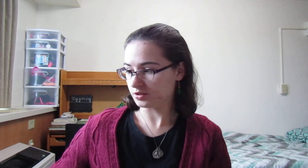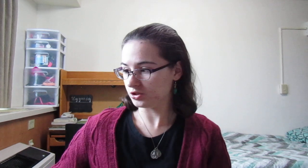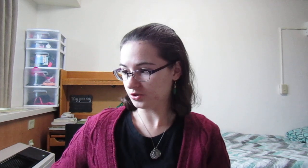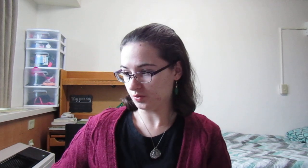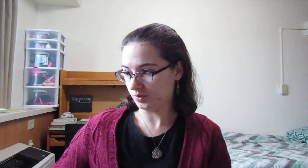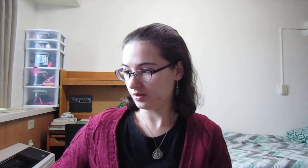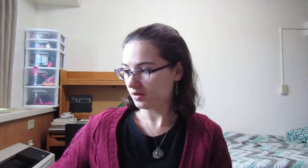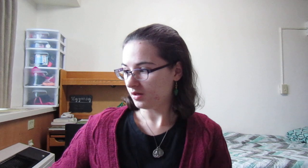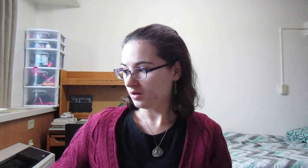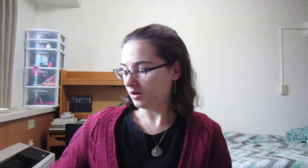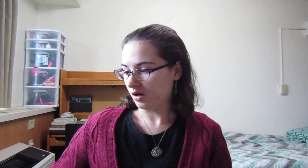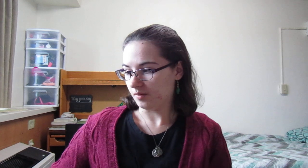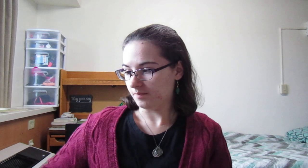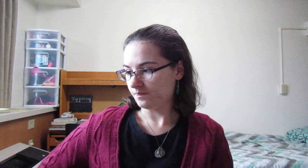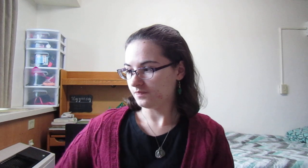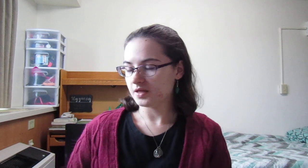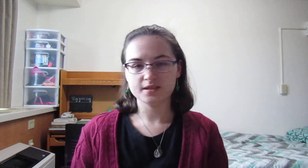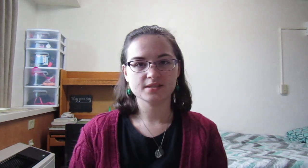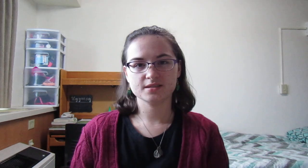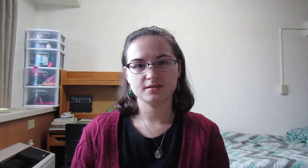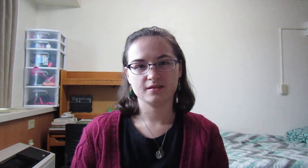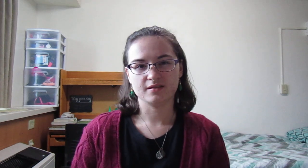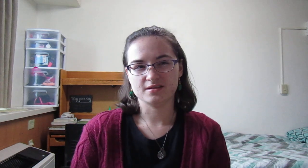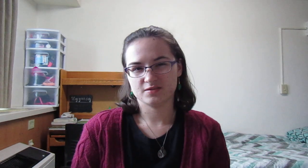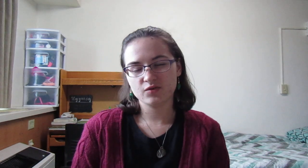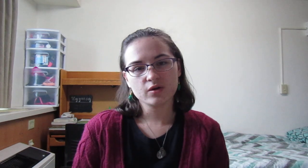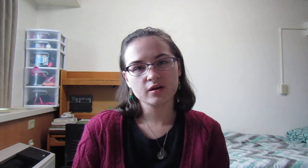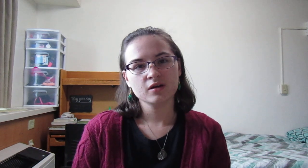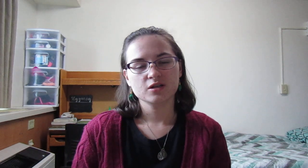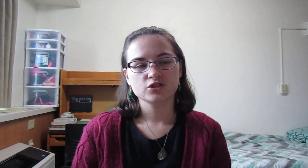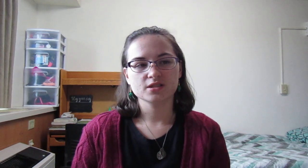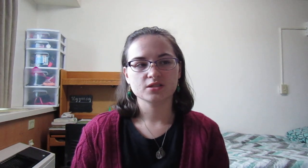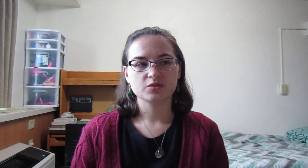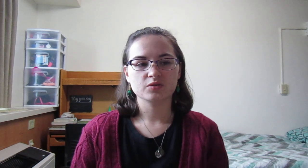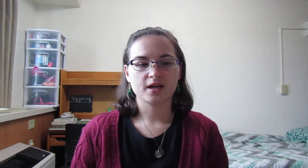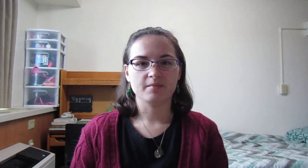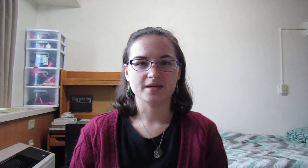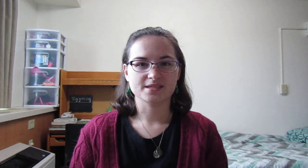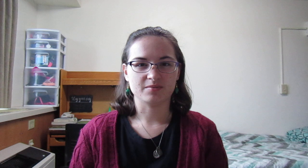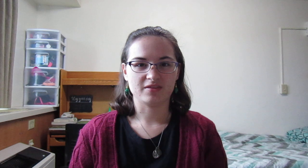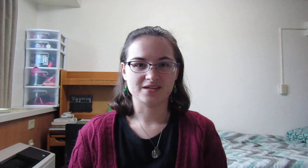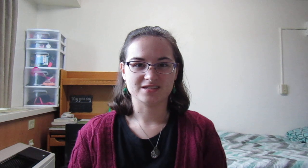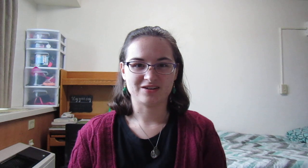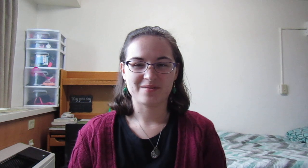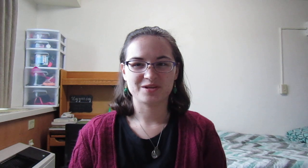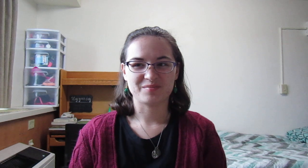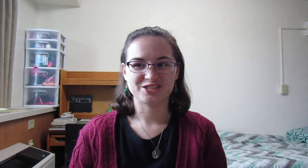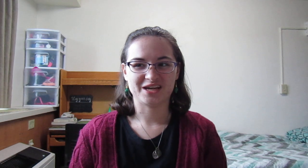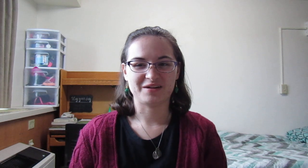to do at least these four, just to kind of mix up the things that are happening on my channel,